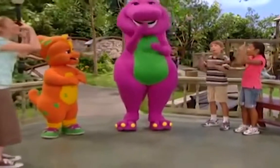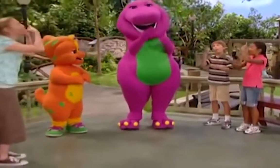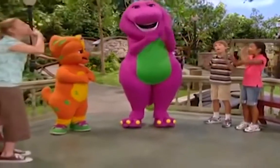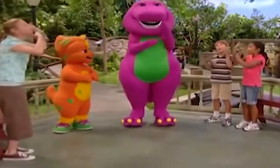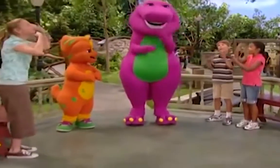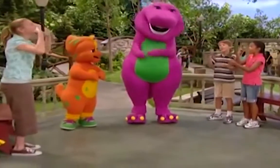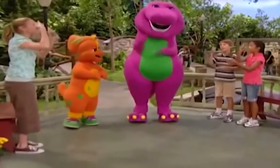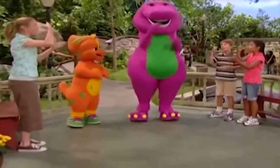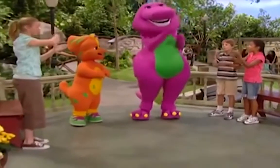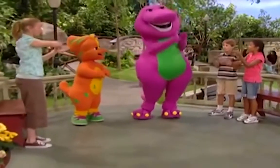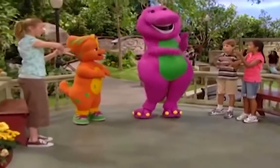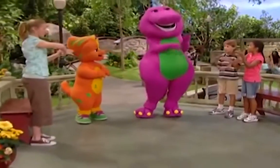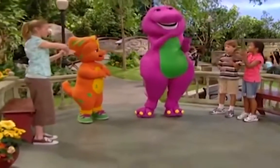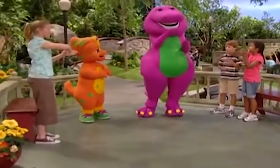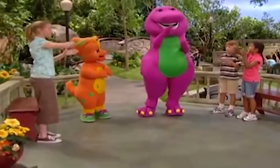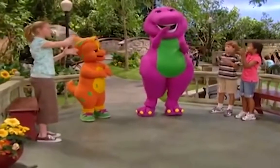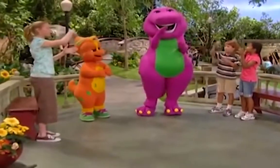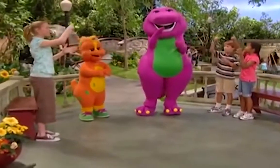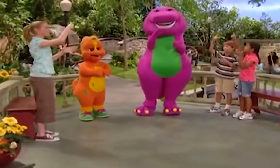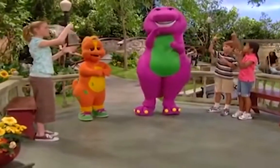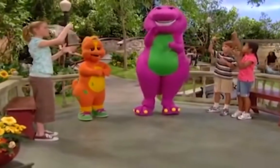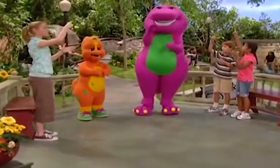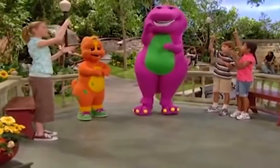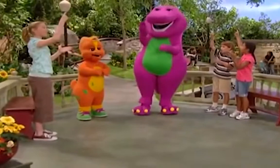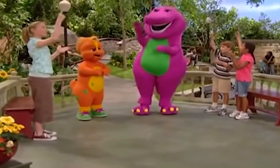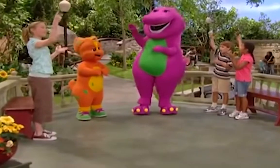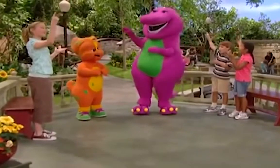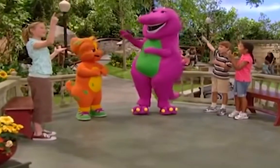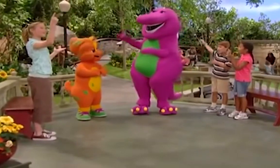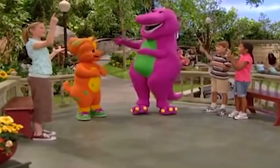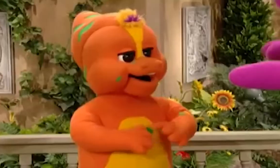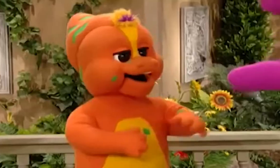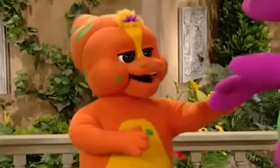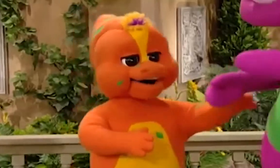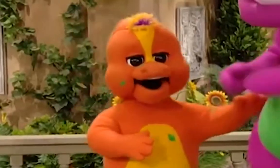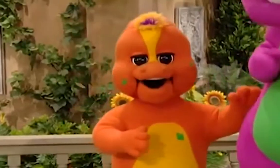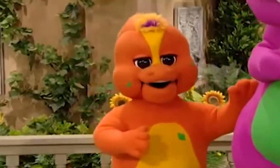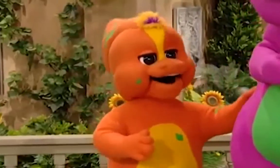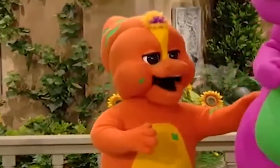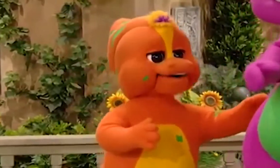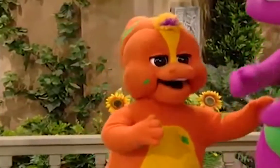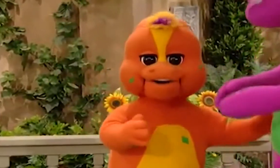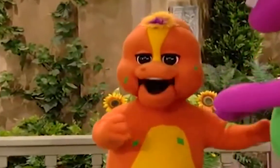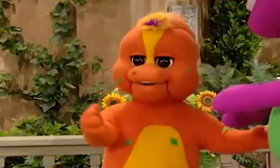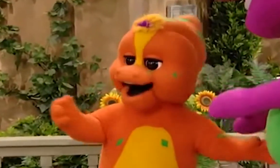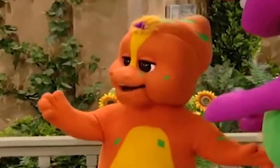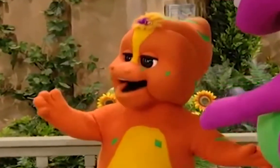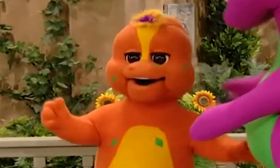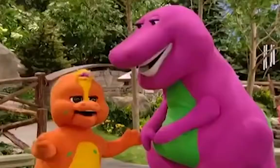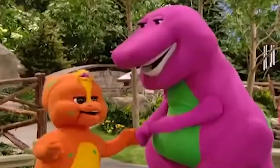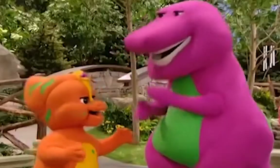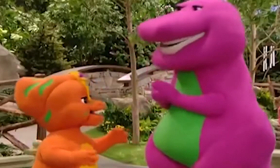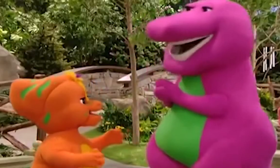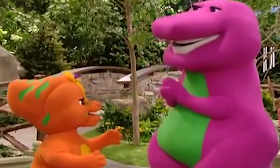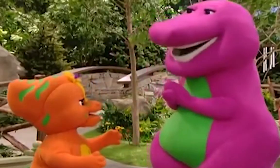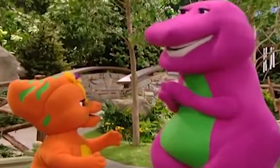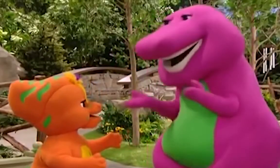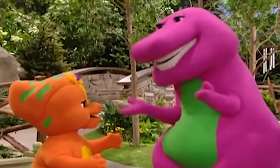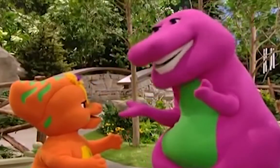wonder what you are. Uh, Barney, what are you guys doing? We're using sign